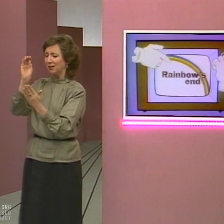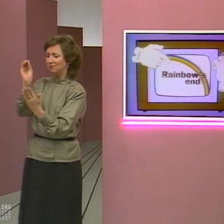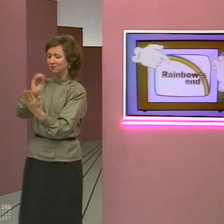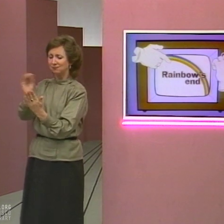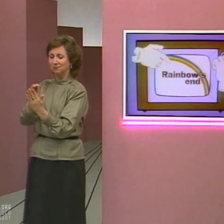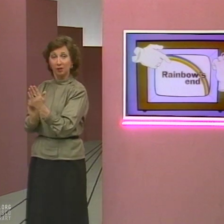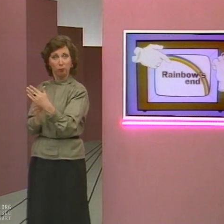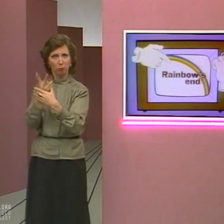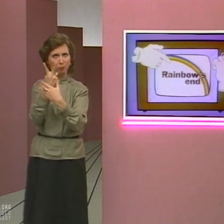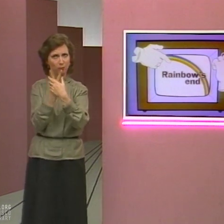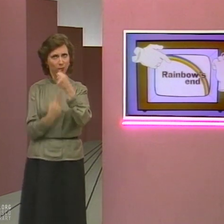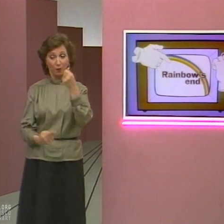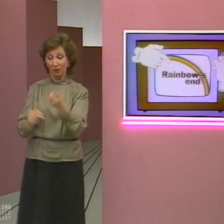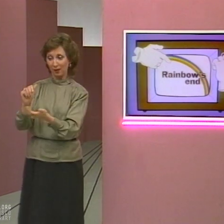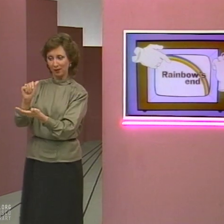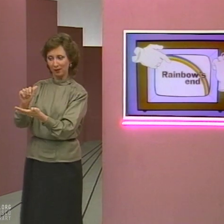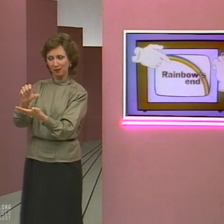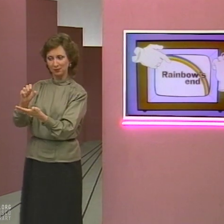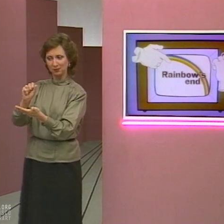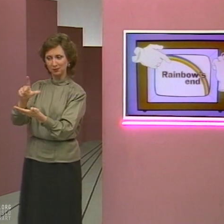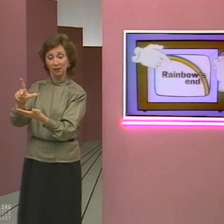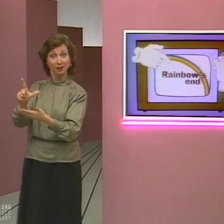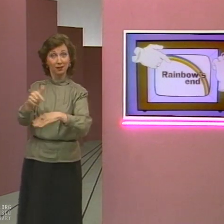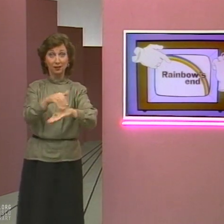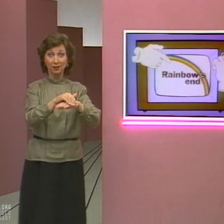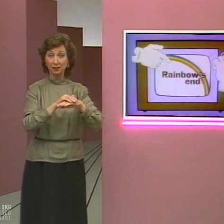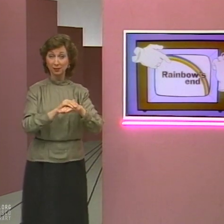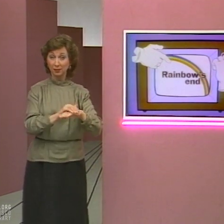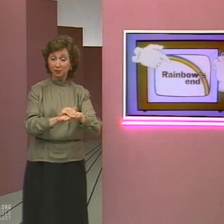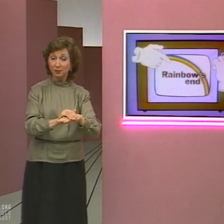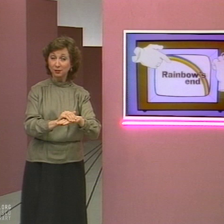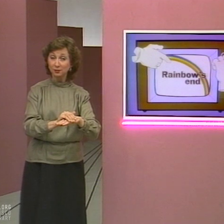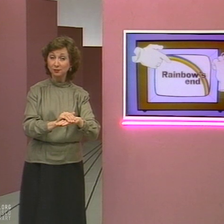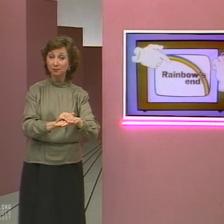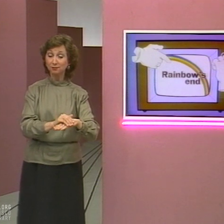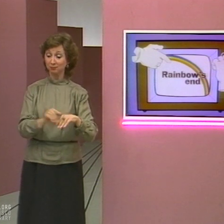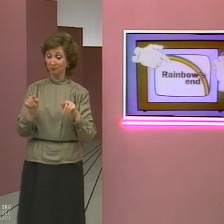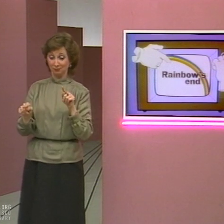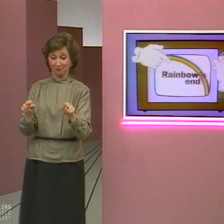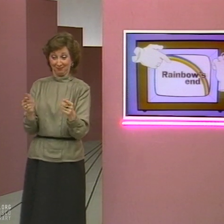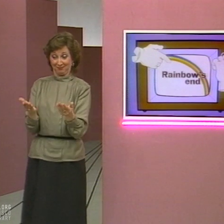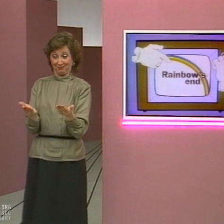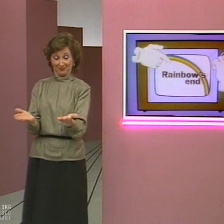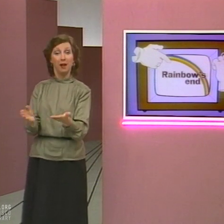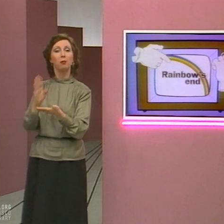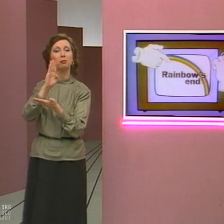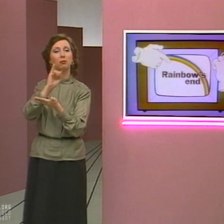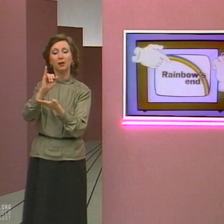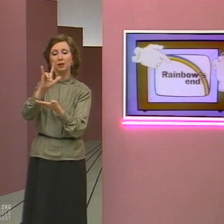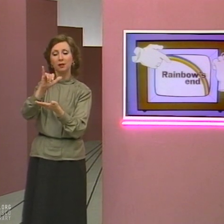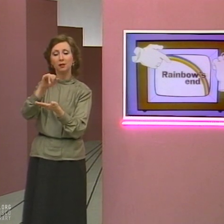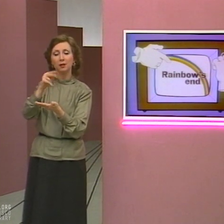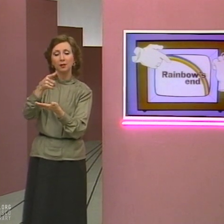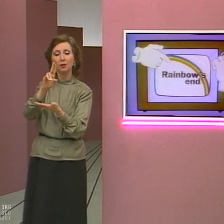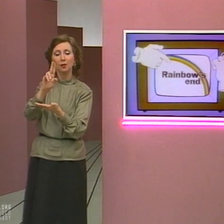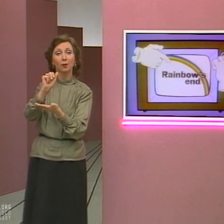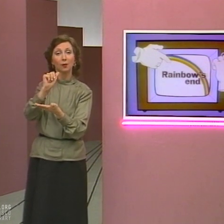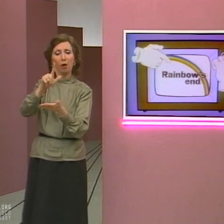Created and scripted in ASL as well as English, Rainbow's End is a prime example of